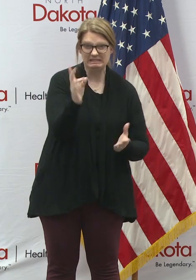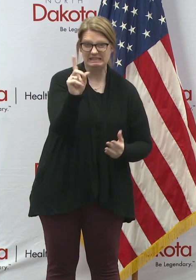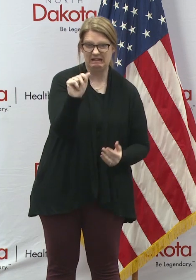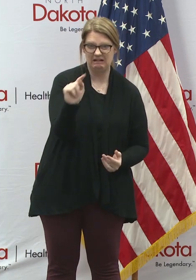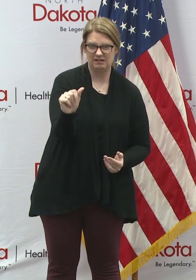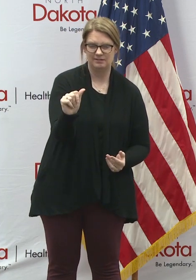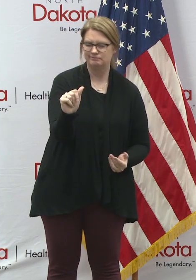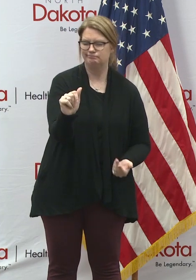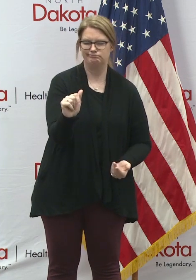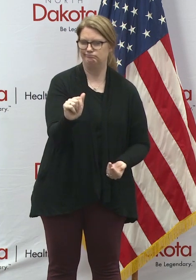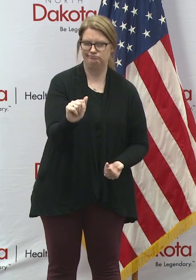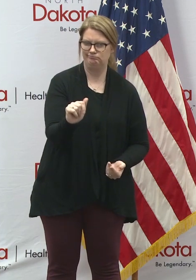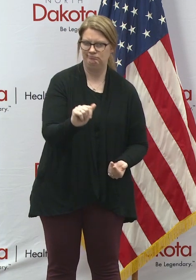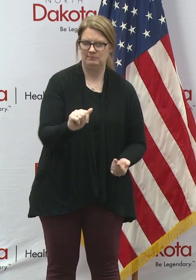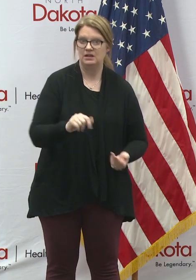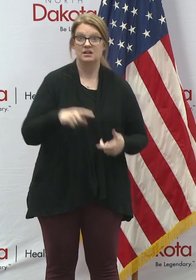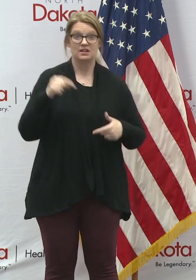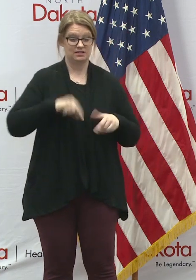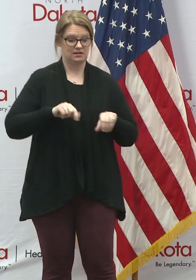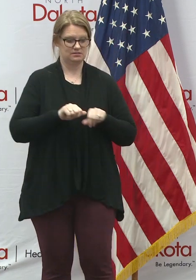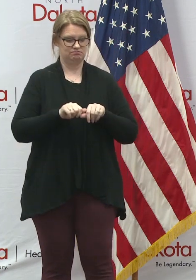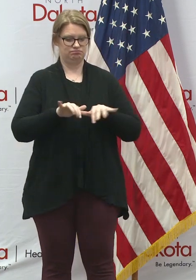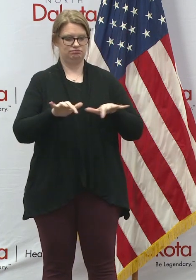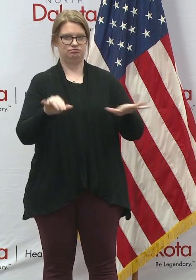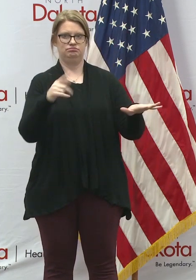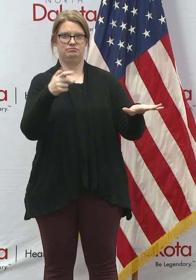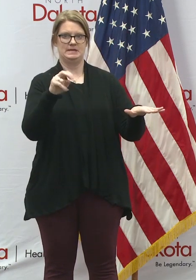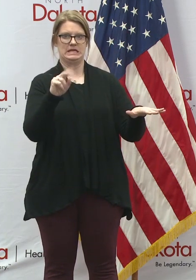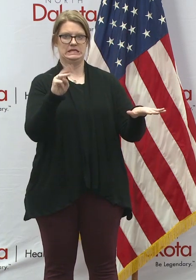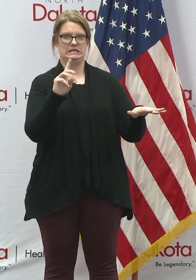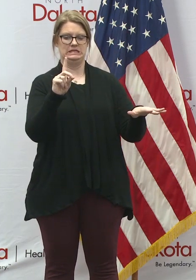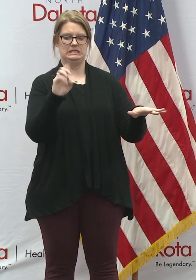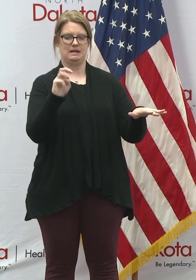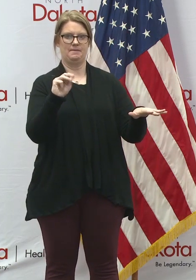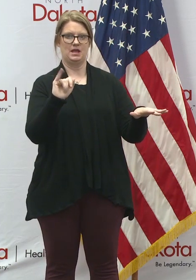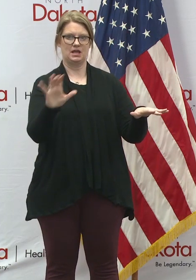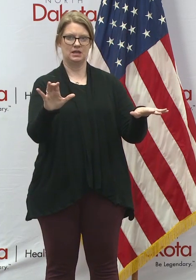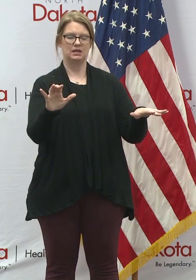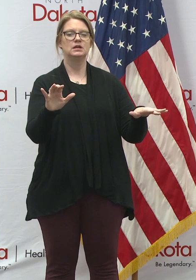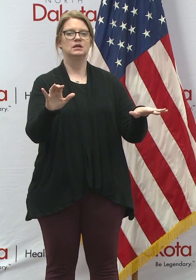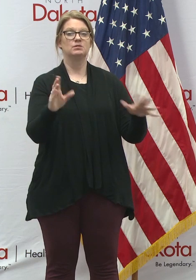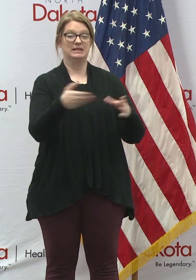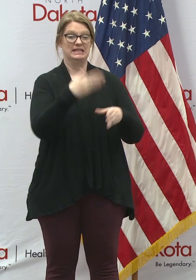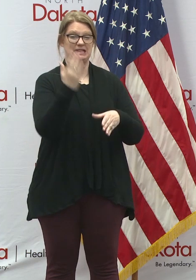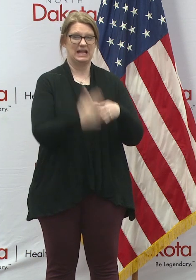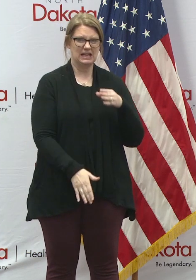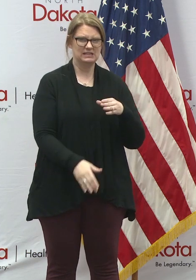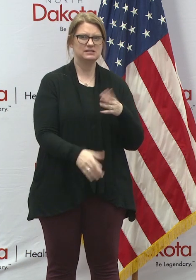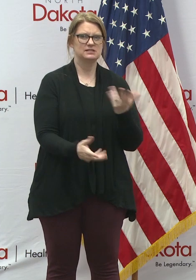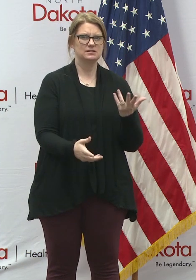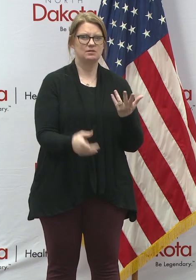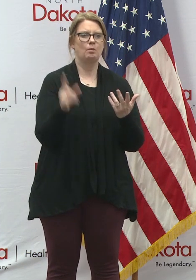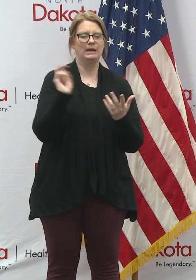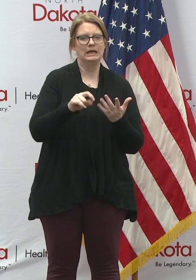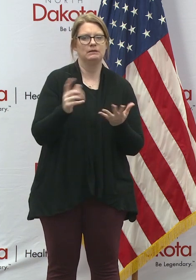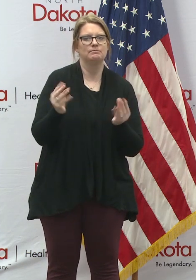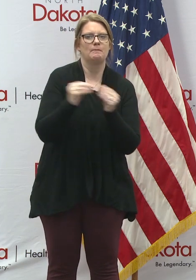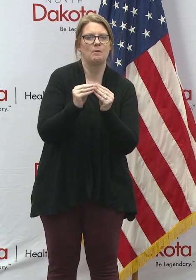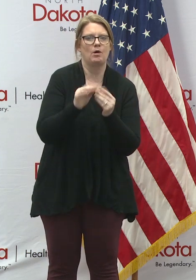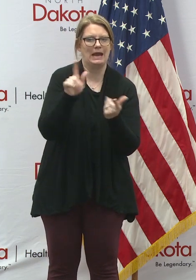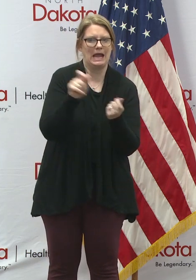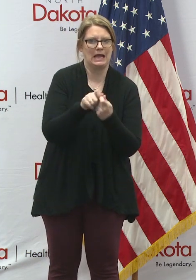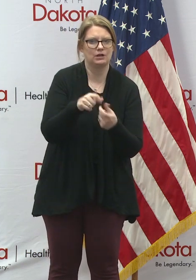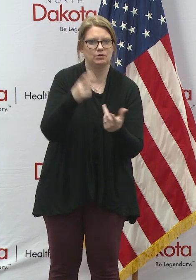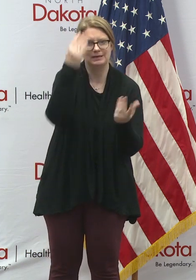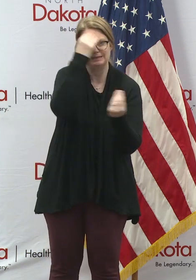come out of this pandemic, it's important that we all work together to get the right data so we know exactly what's out there.